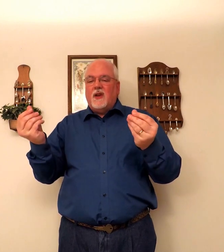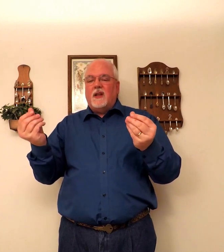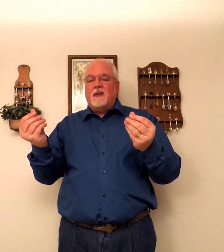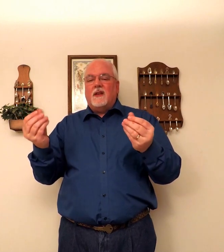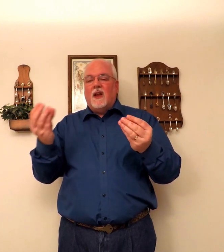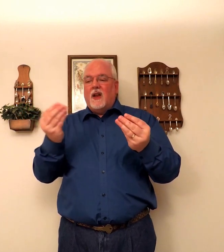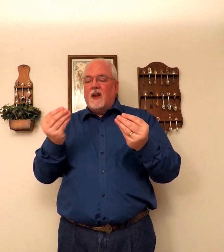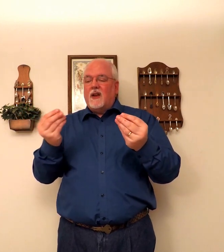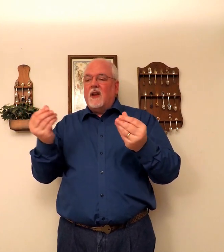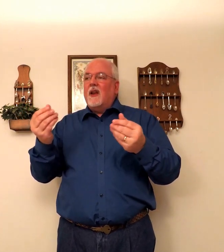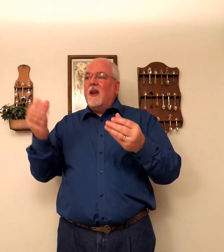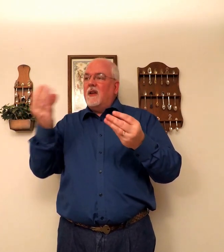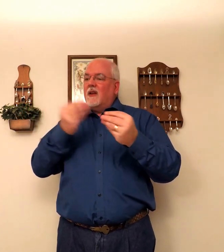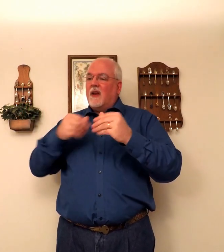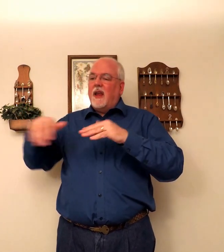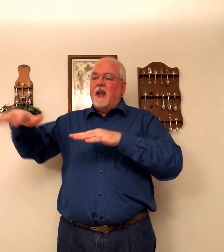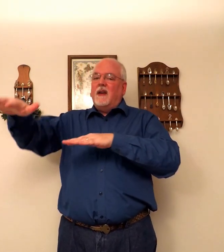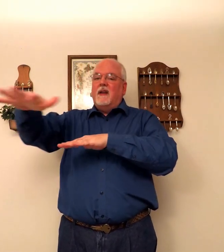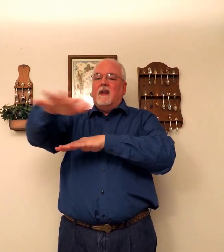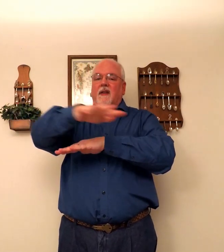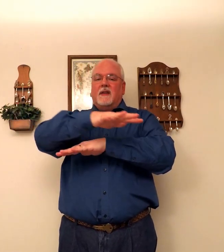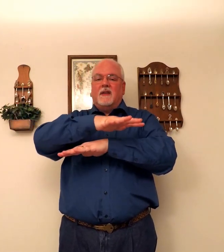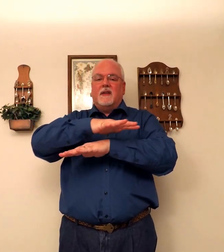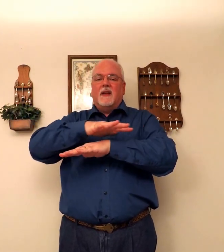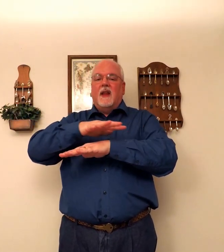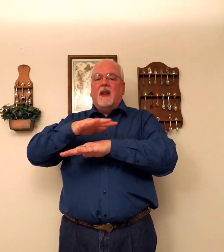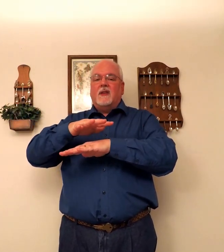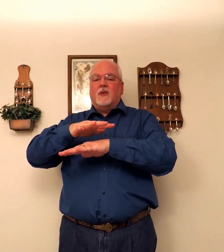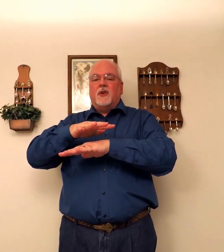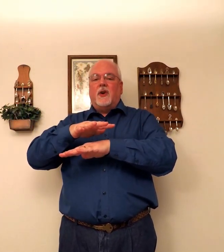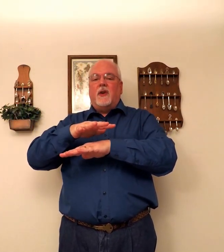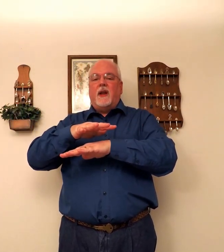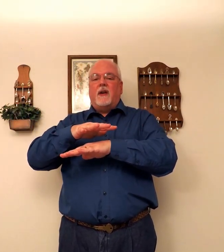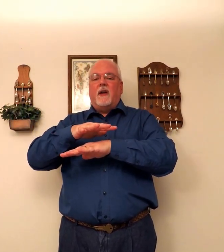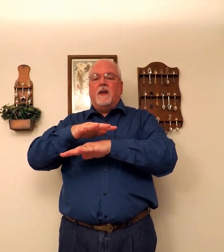Just. Land. So it's a dirty area.